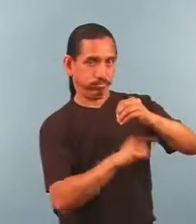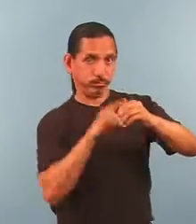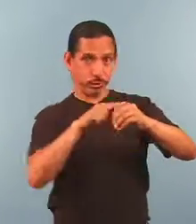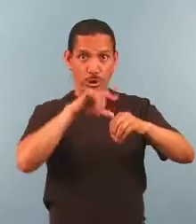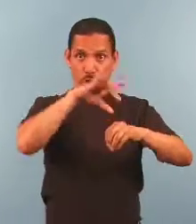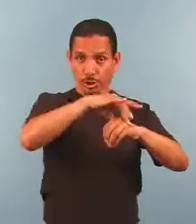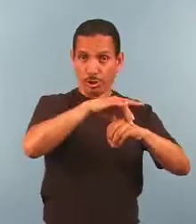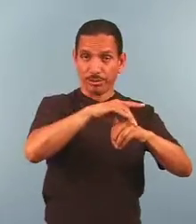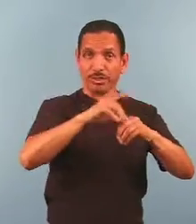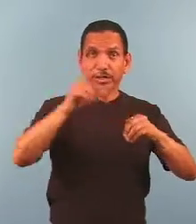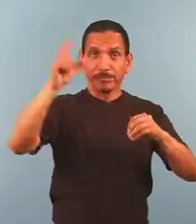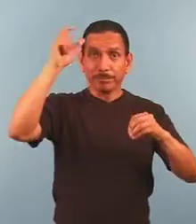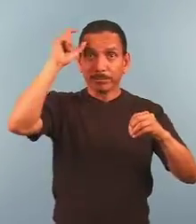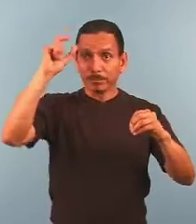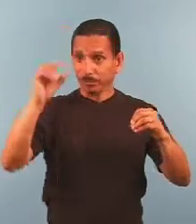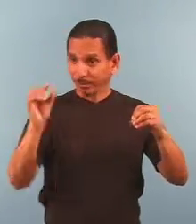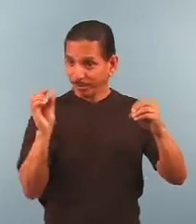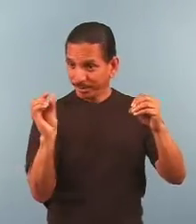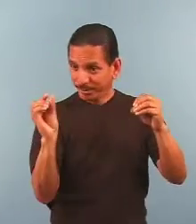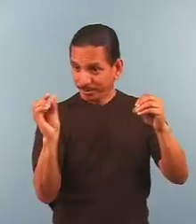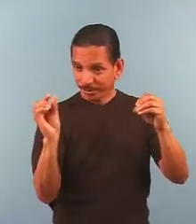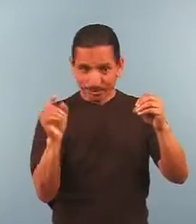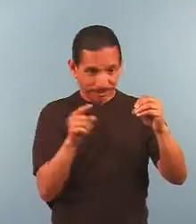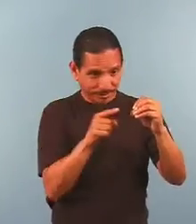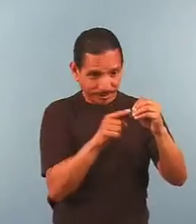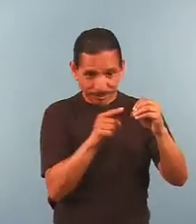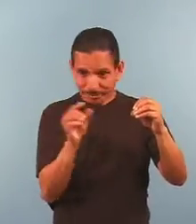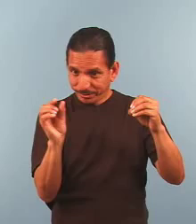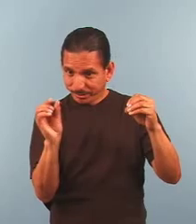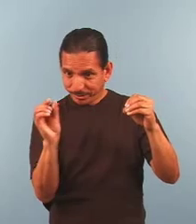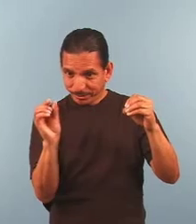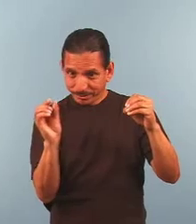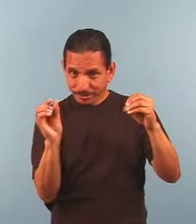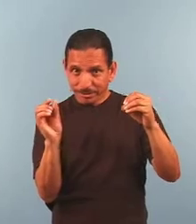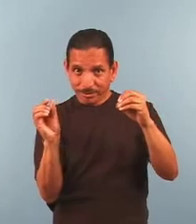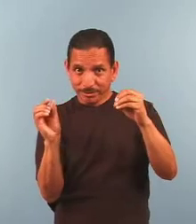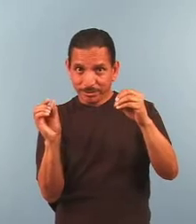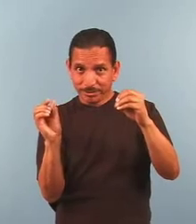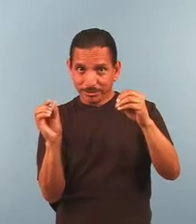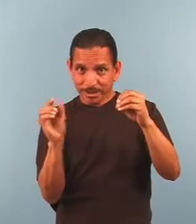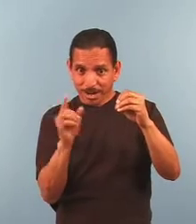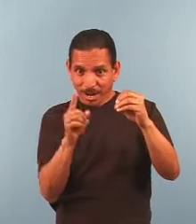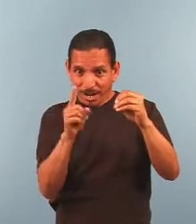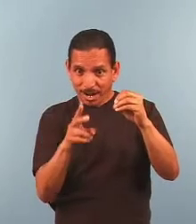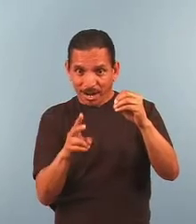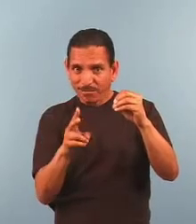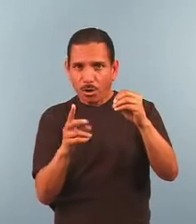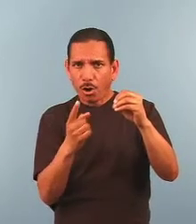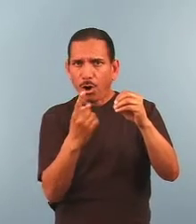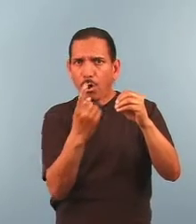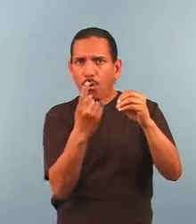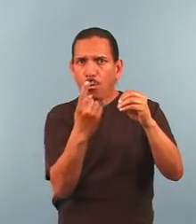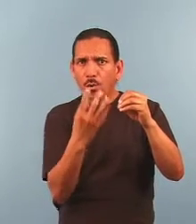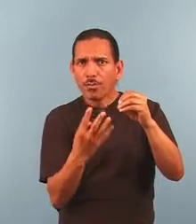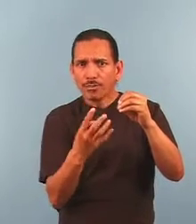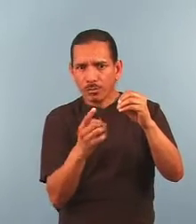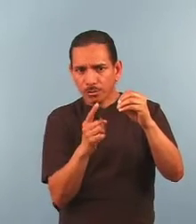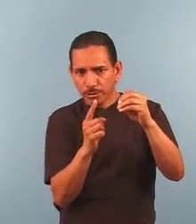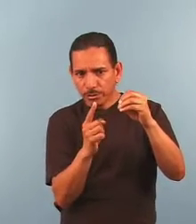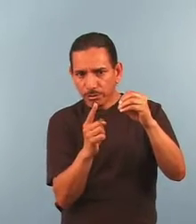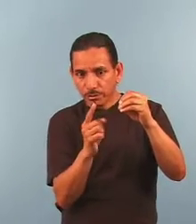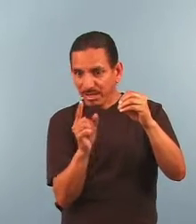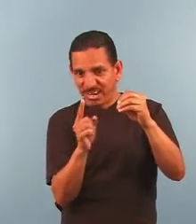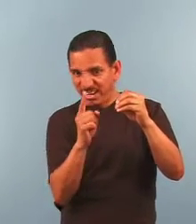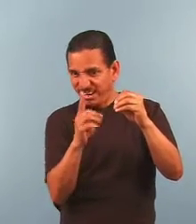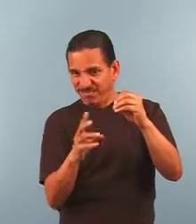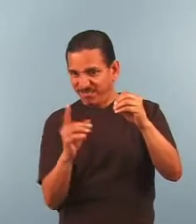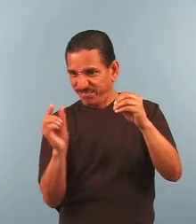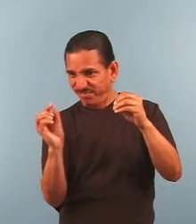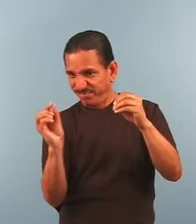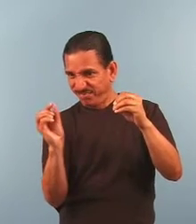as far as one-third the distance to the Moon.